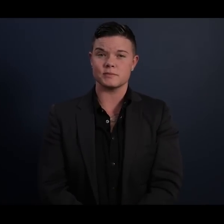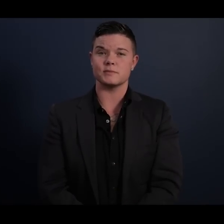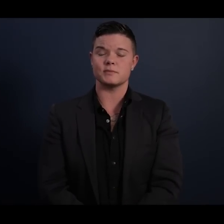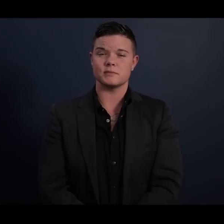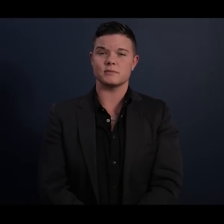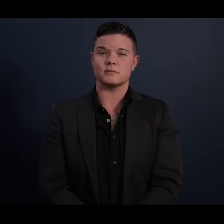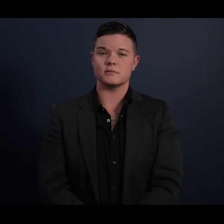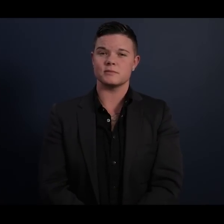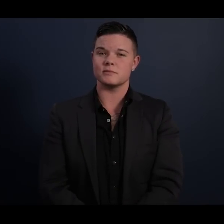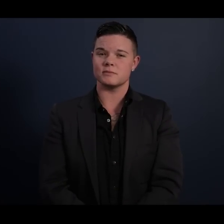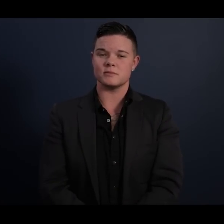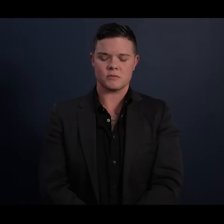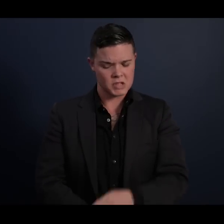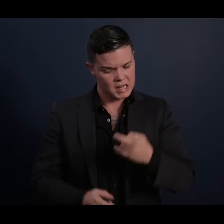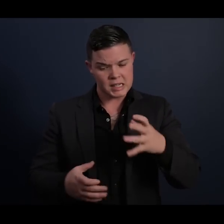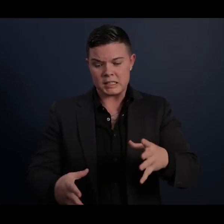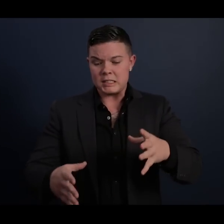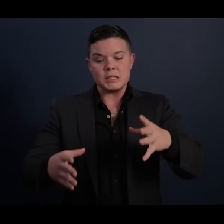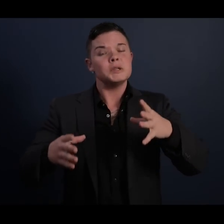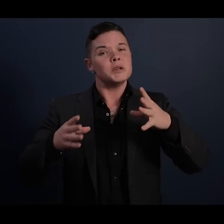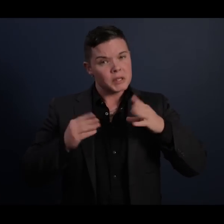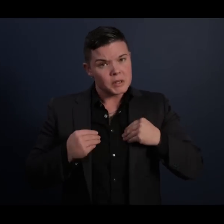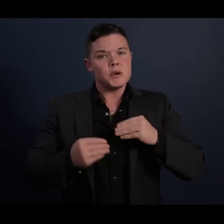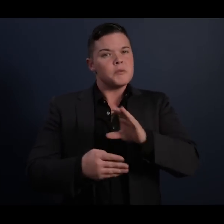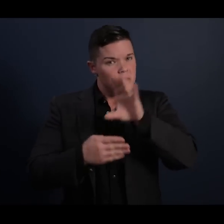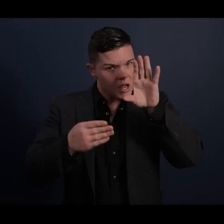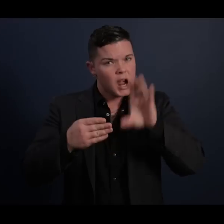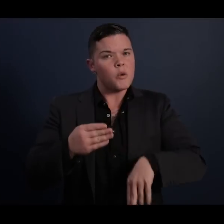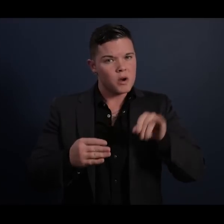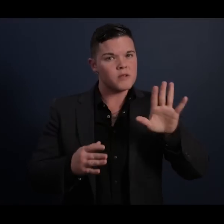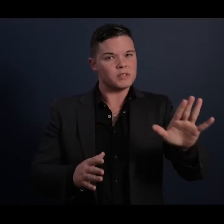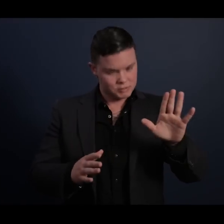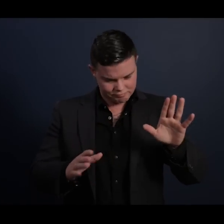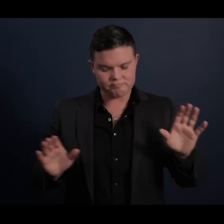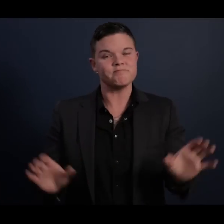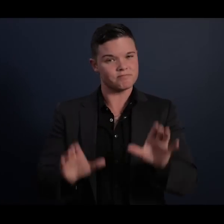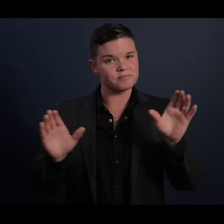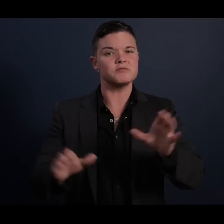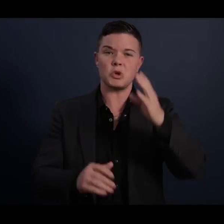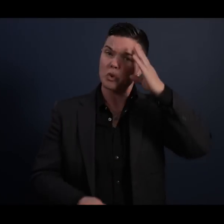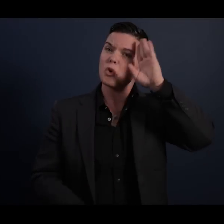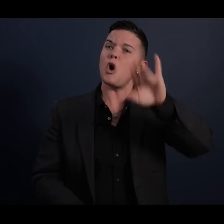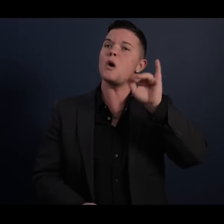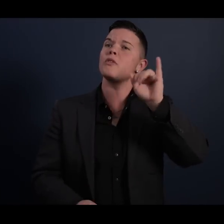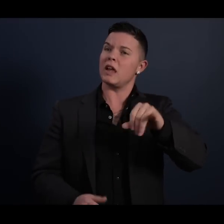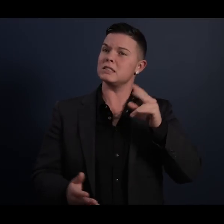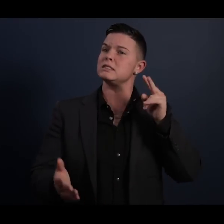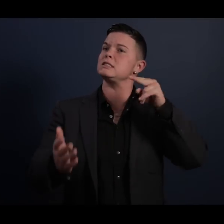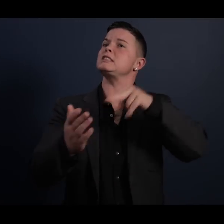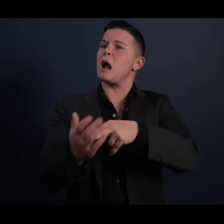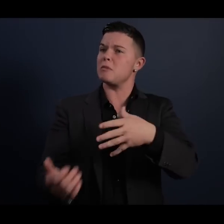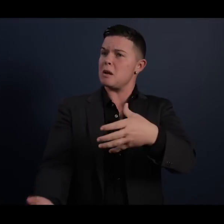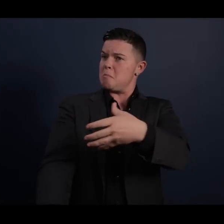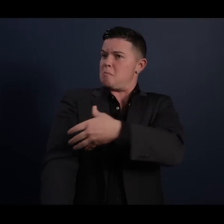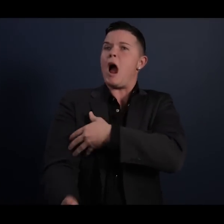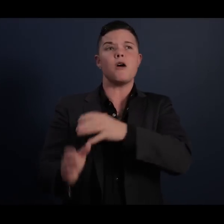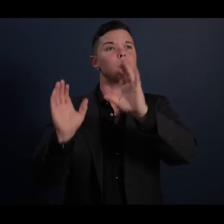Moreover, he accepted the consequences of his actions, knowing that standing up to powerful interests and injustice